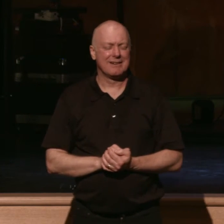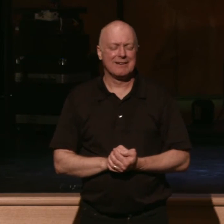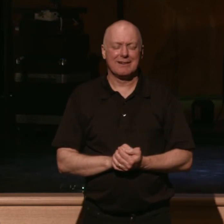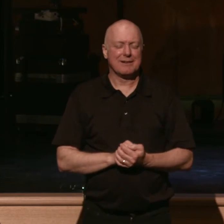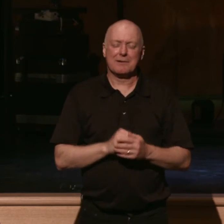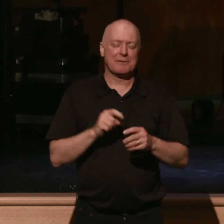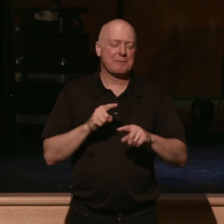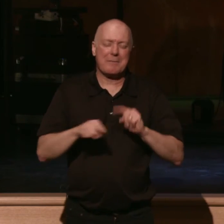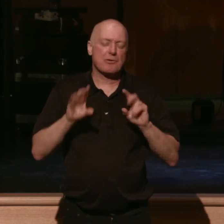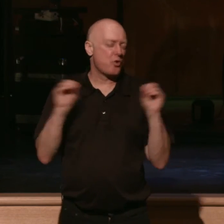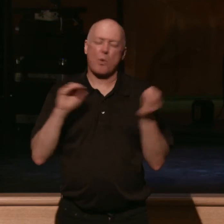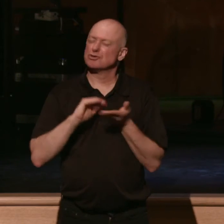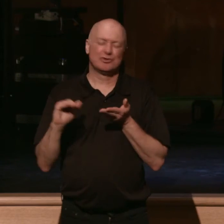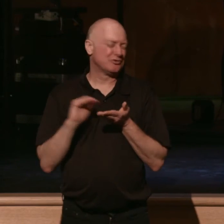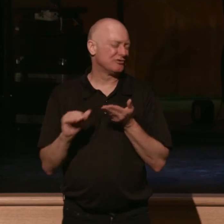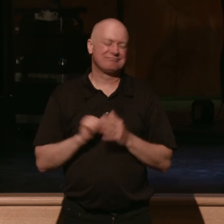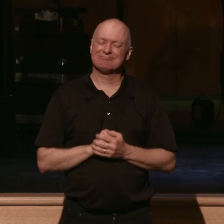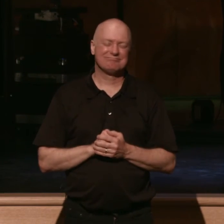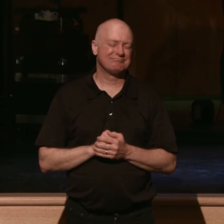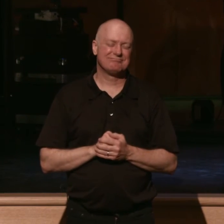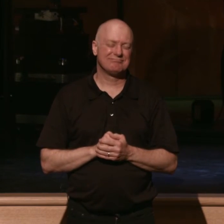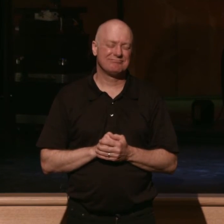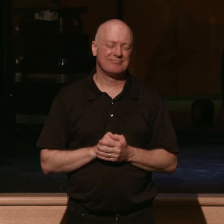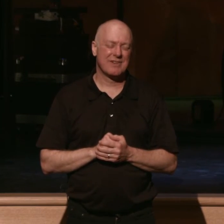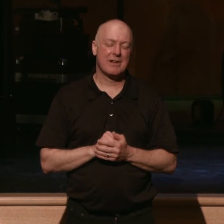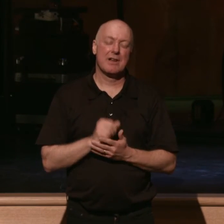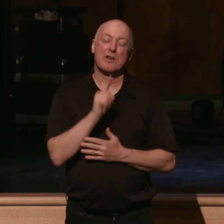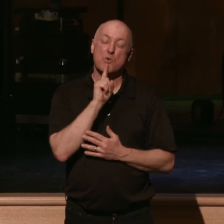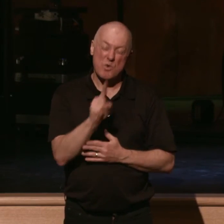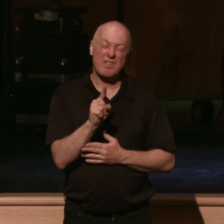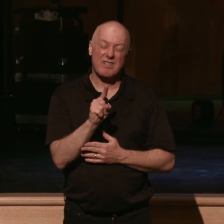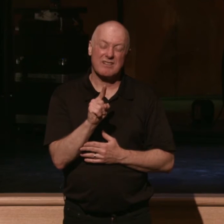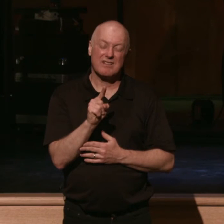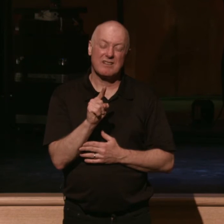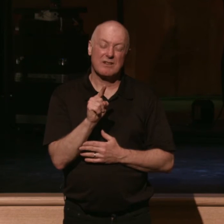right. In fact, it speaks more to its wrongness if we all struggle with it.